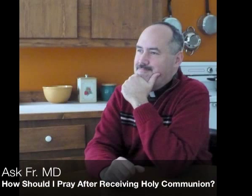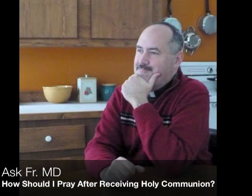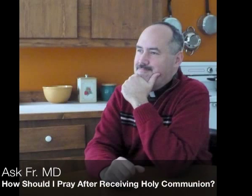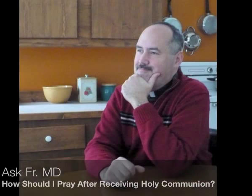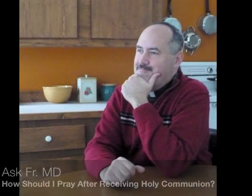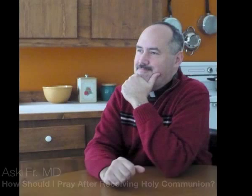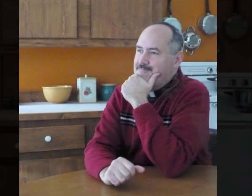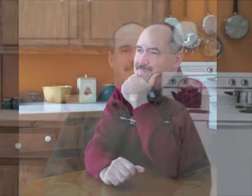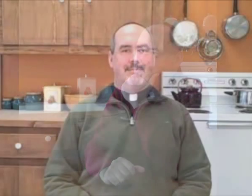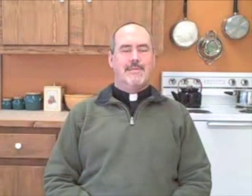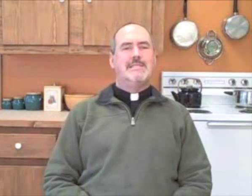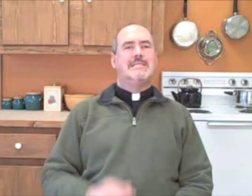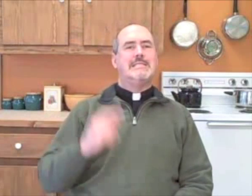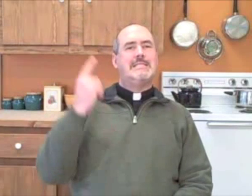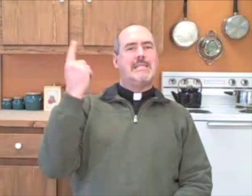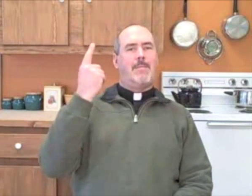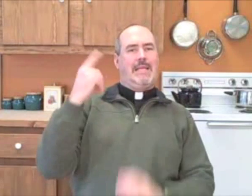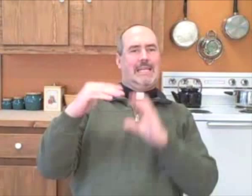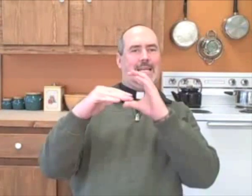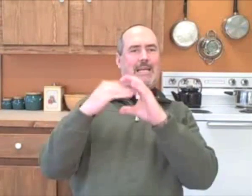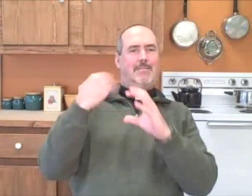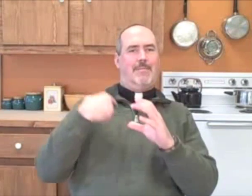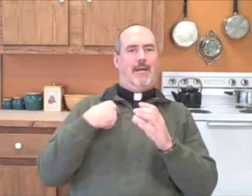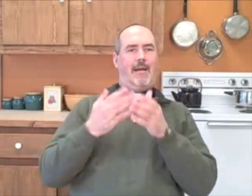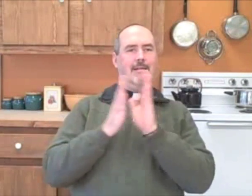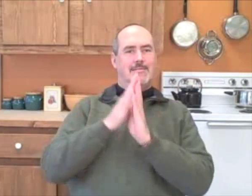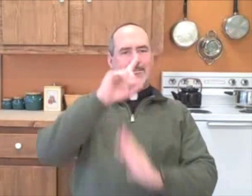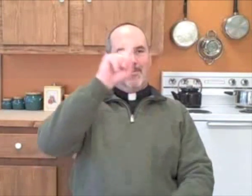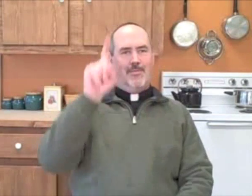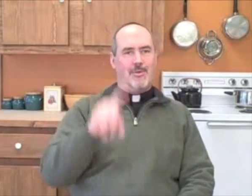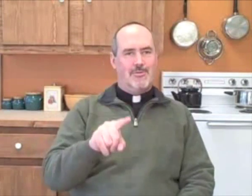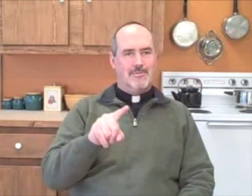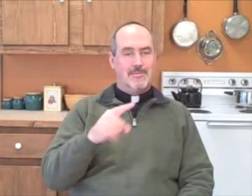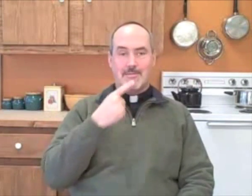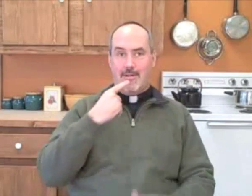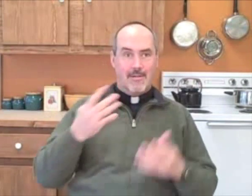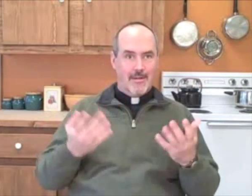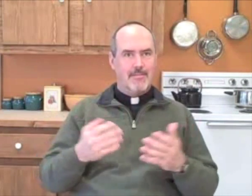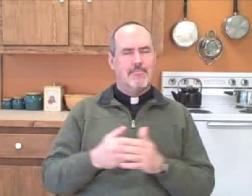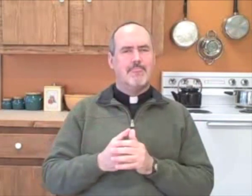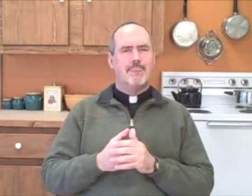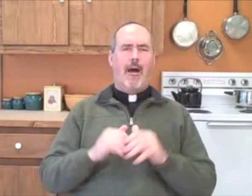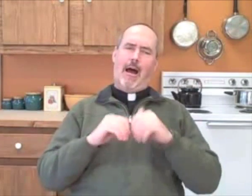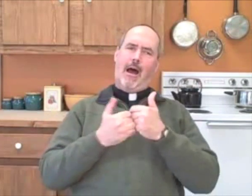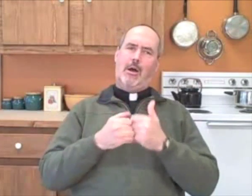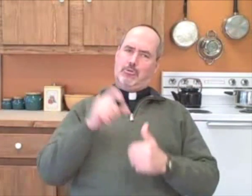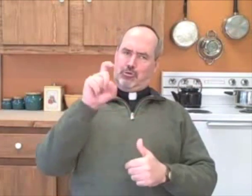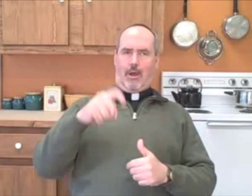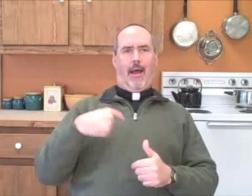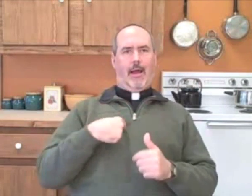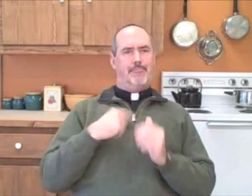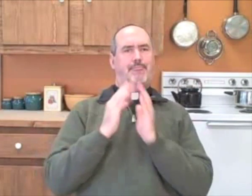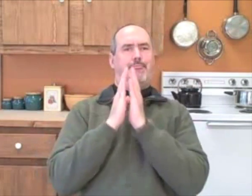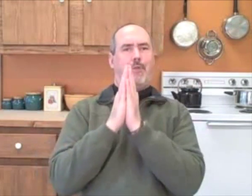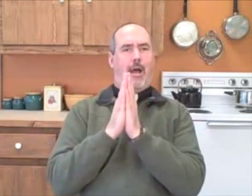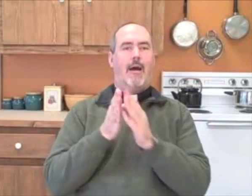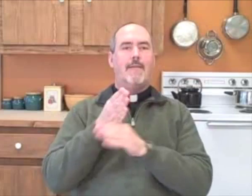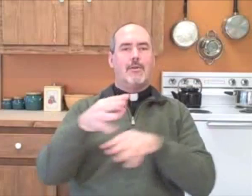Recently a viewer emailed me a very good question, and that was, how should we pray when we take